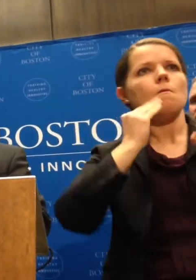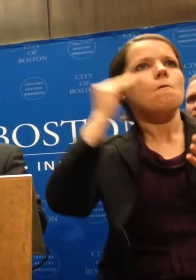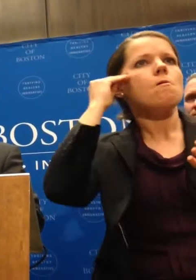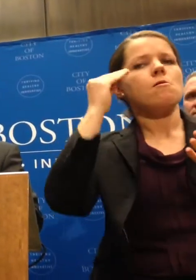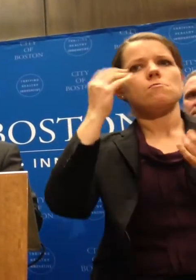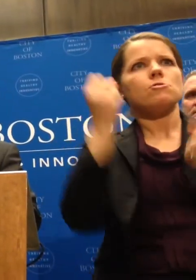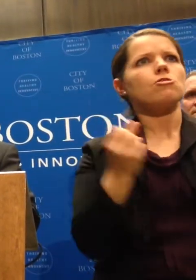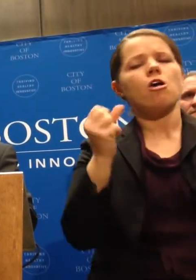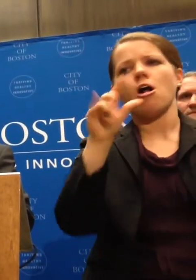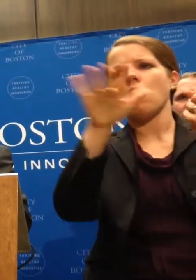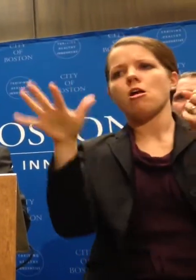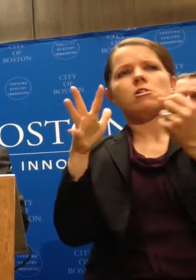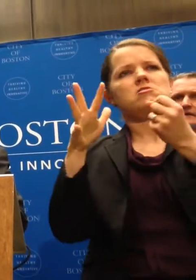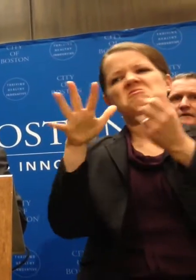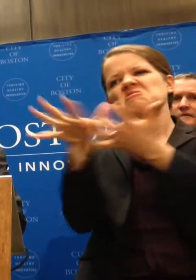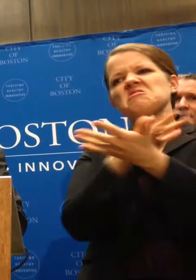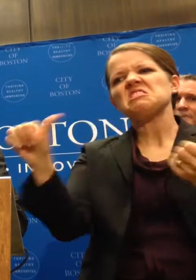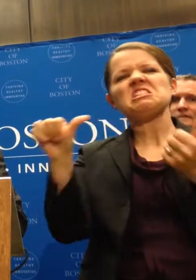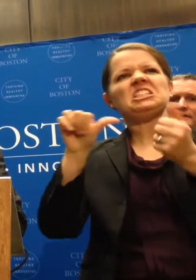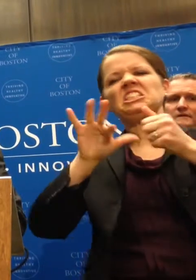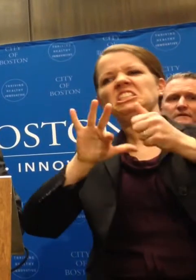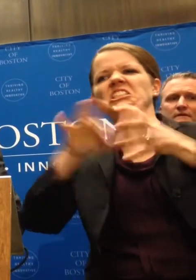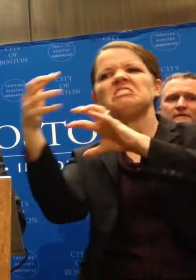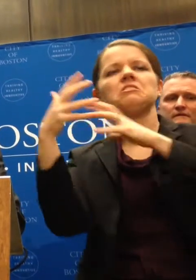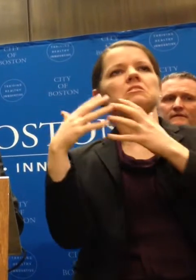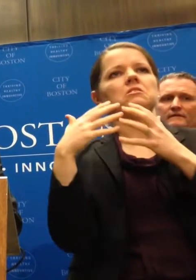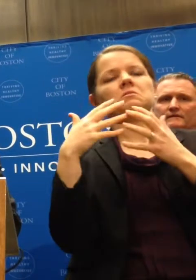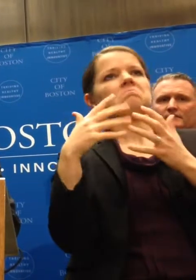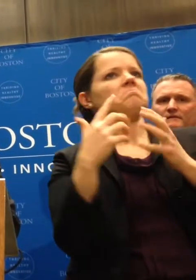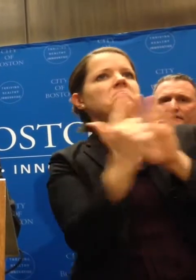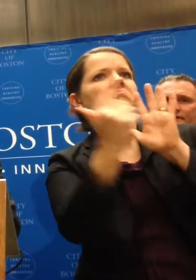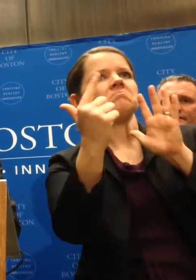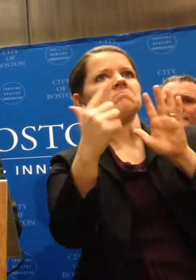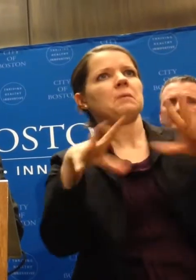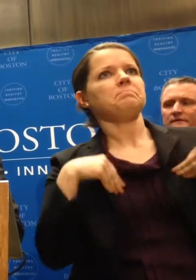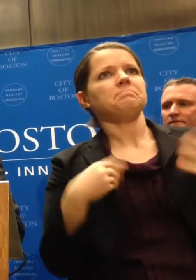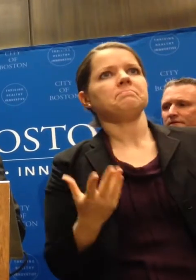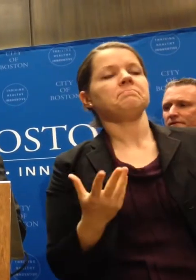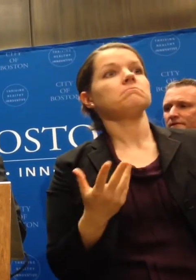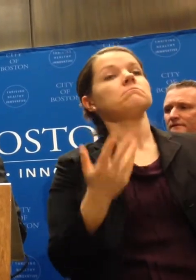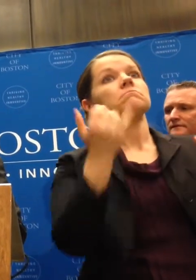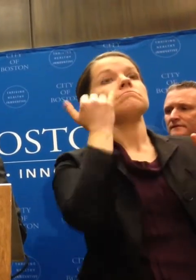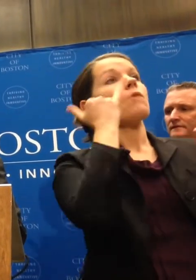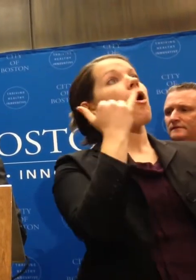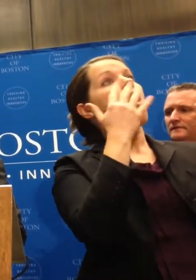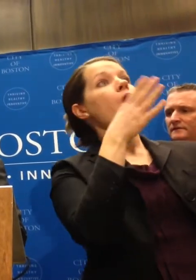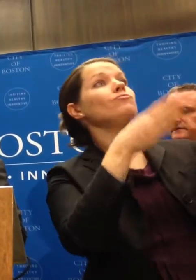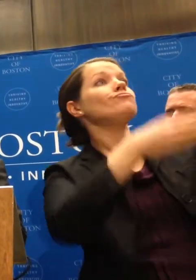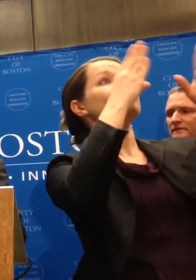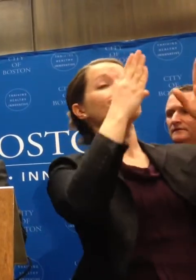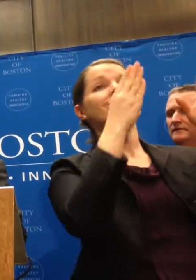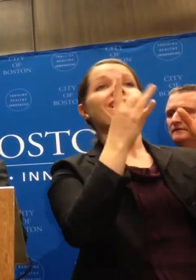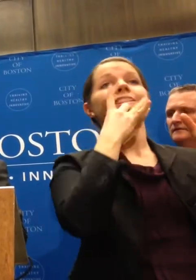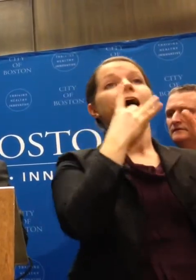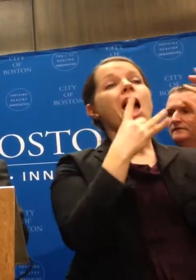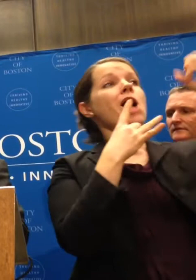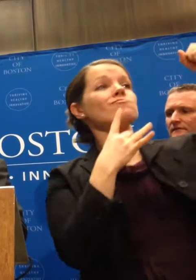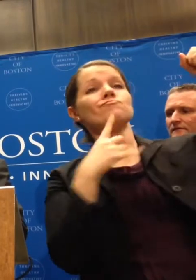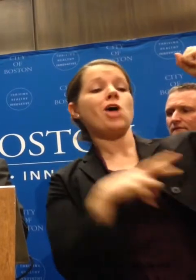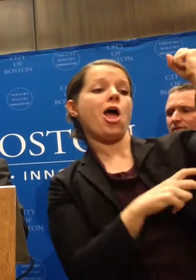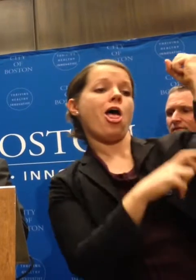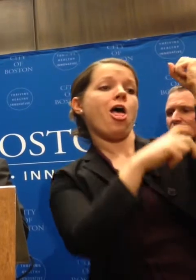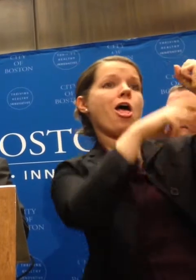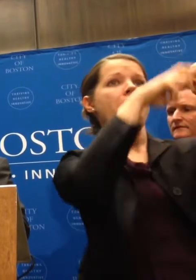climbing on structures or other dangerous behavior, and no interfering with the work of our public safety officers that are going to be out on the street